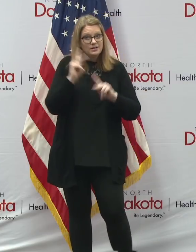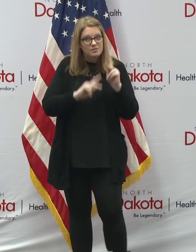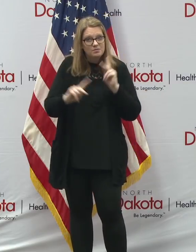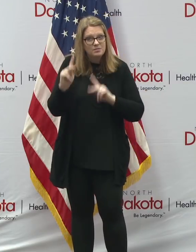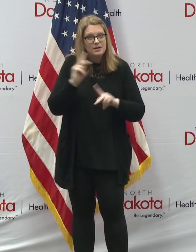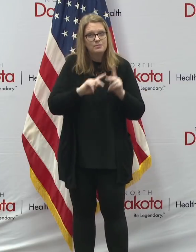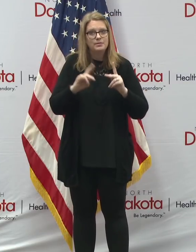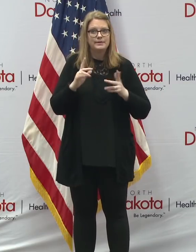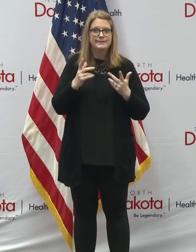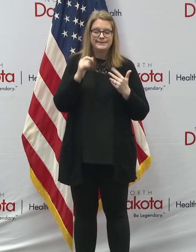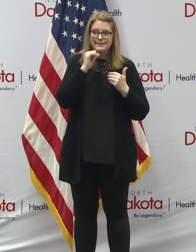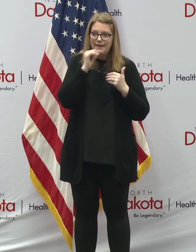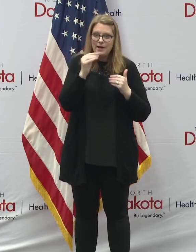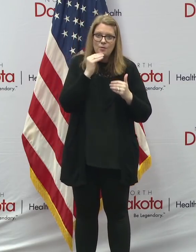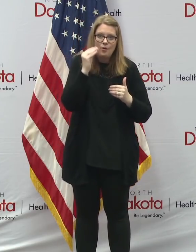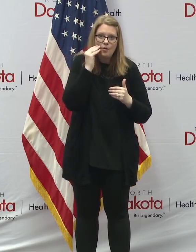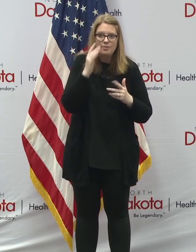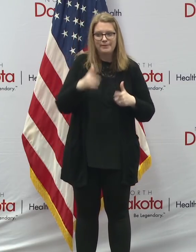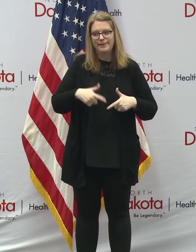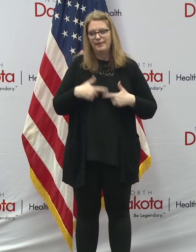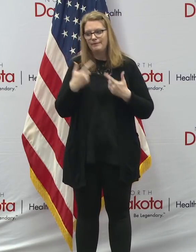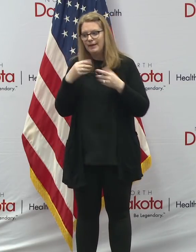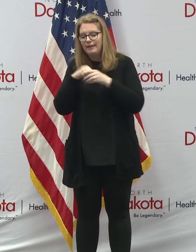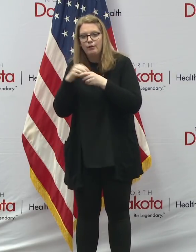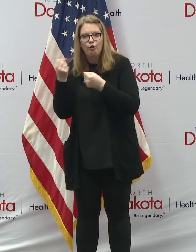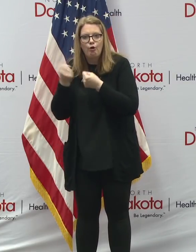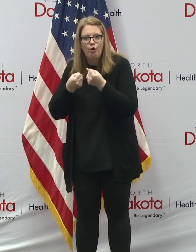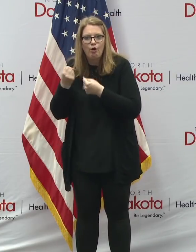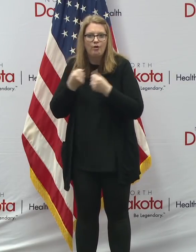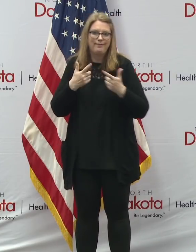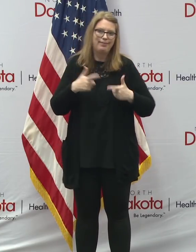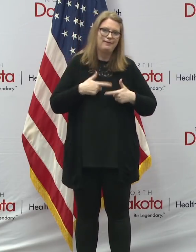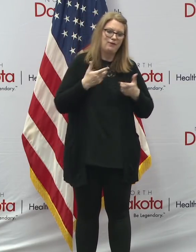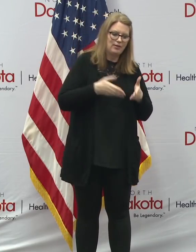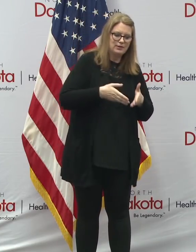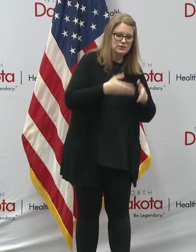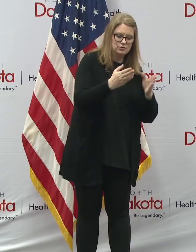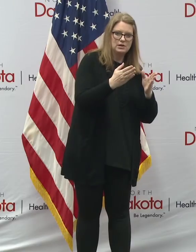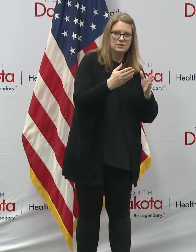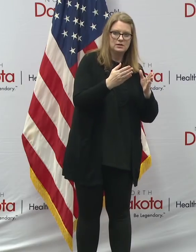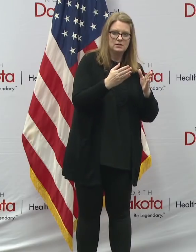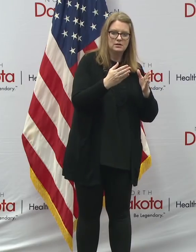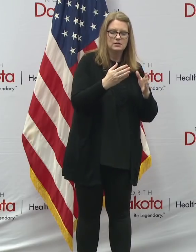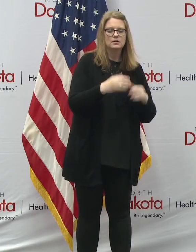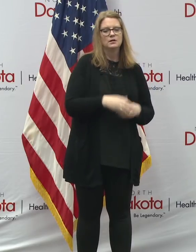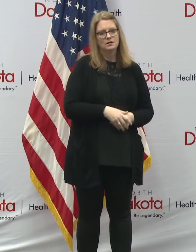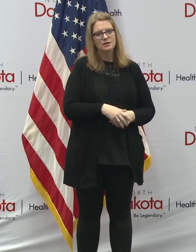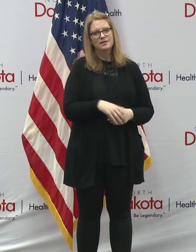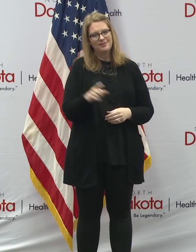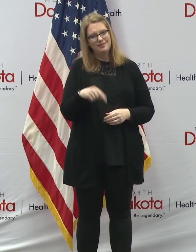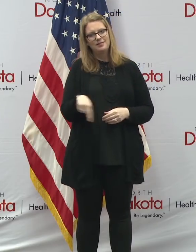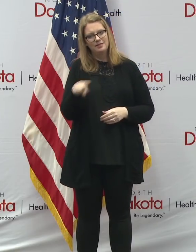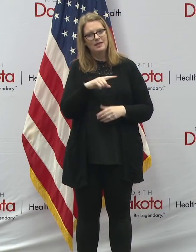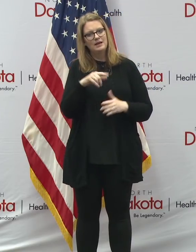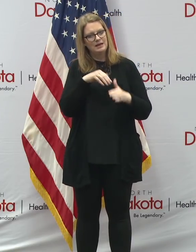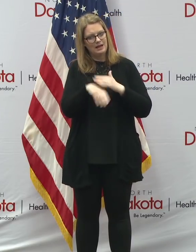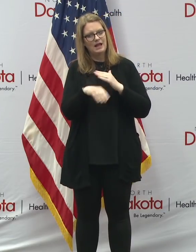and living in a car or on the streets to have access to shelter for all of the reasons mentioned above.